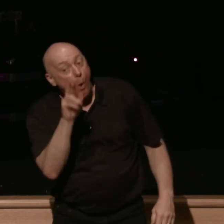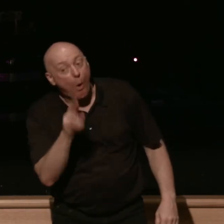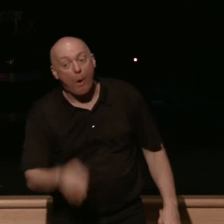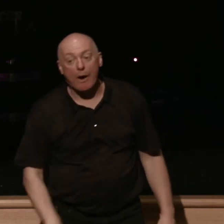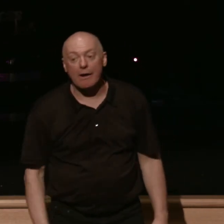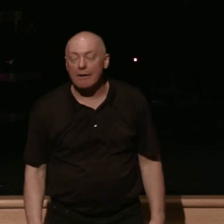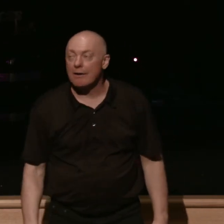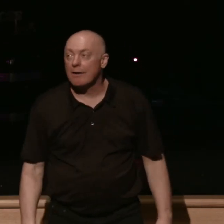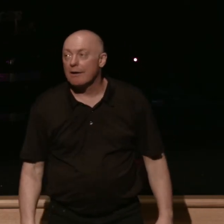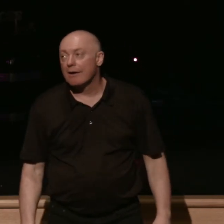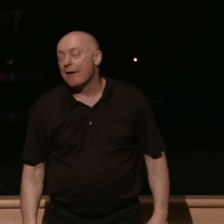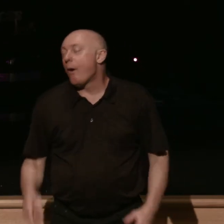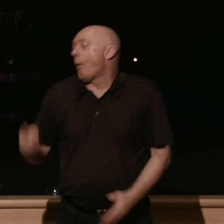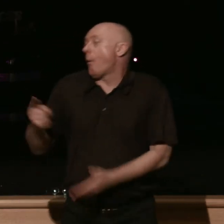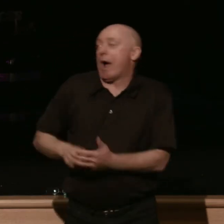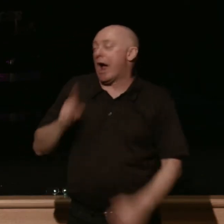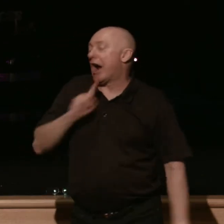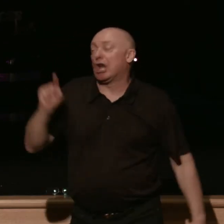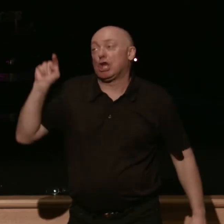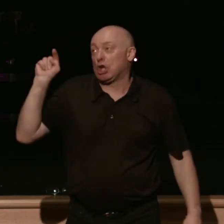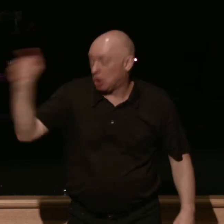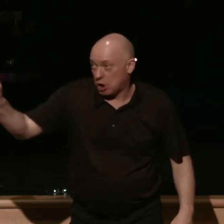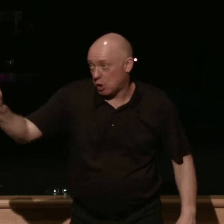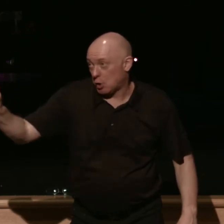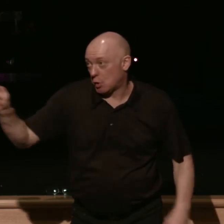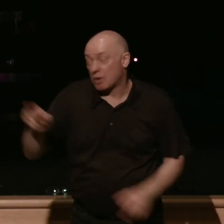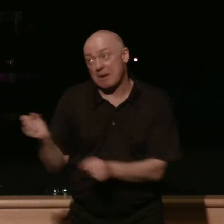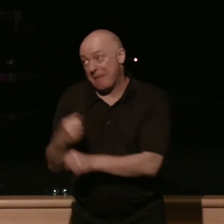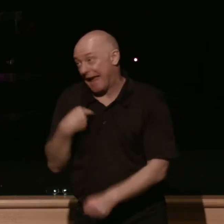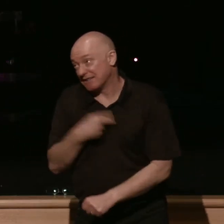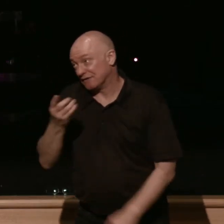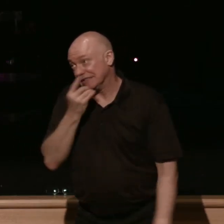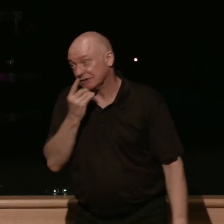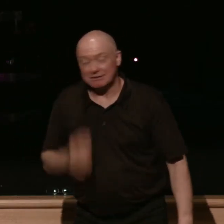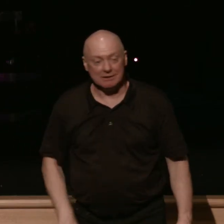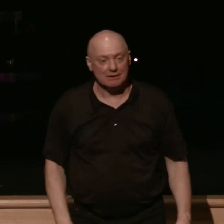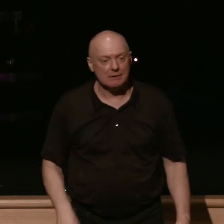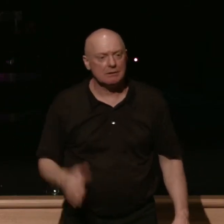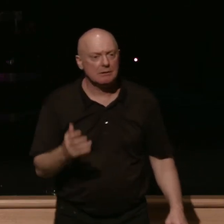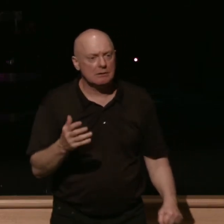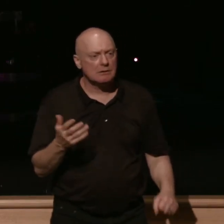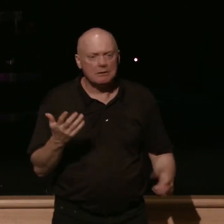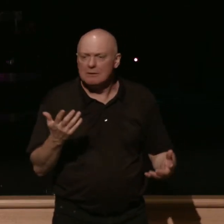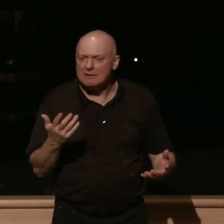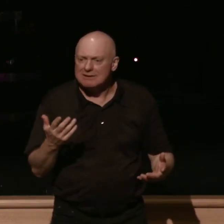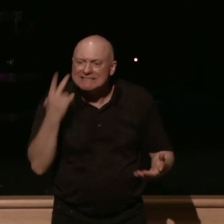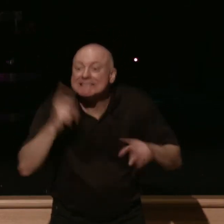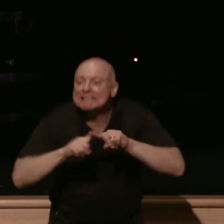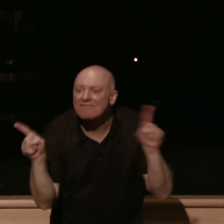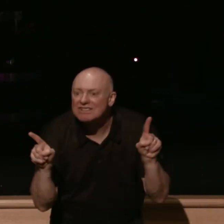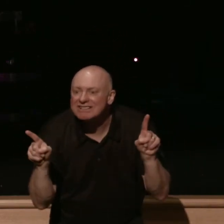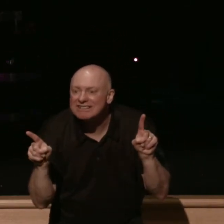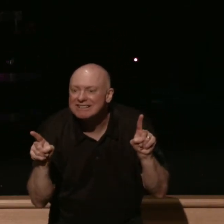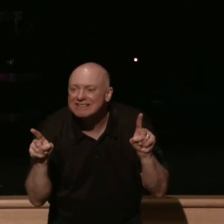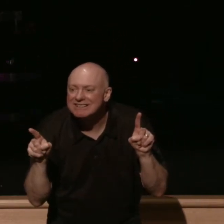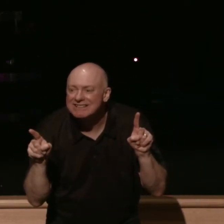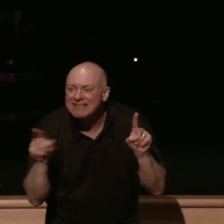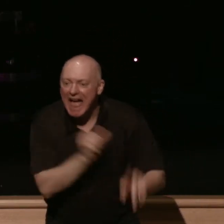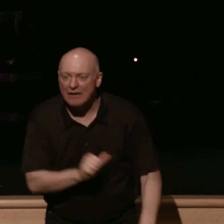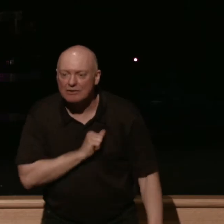what are you going to make us for dinner it's the difference between oh you're going to wear that and